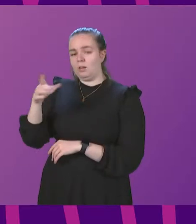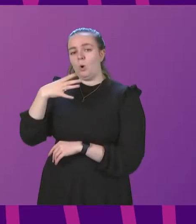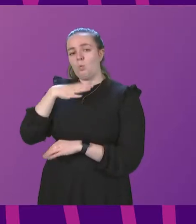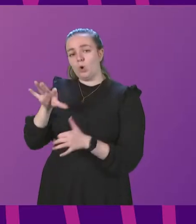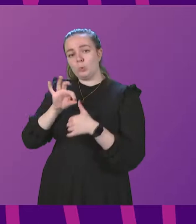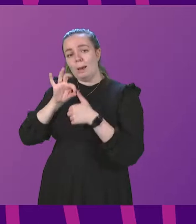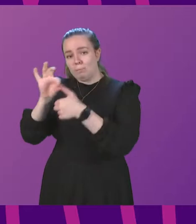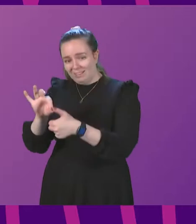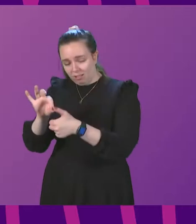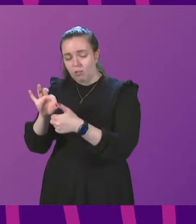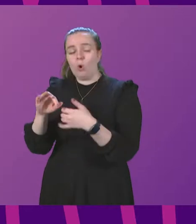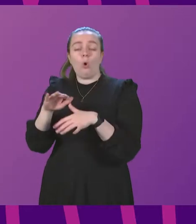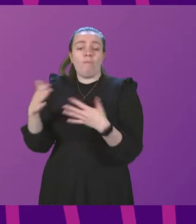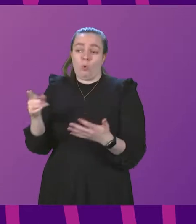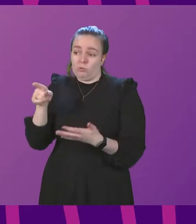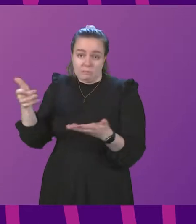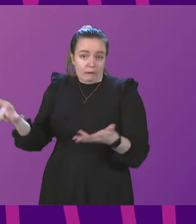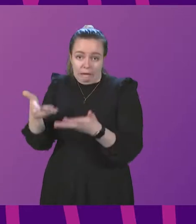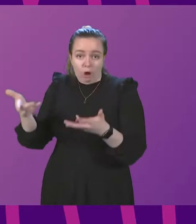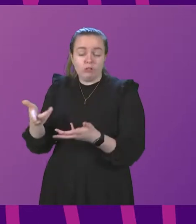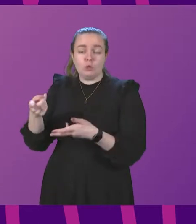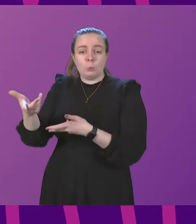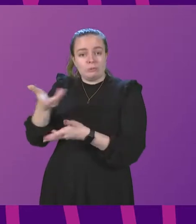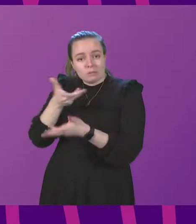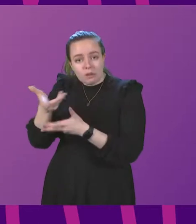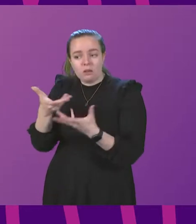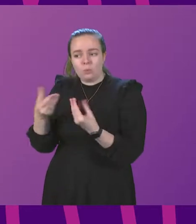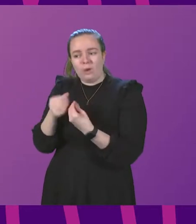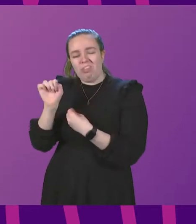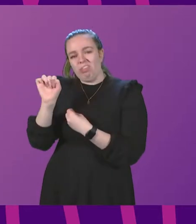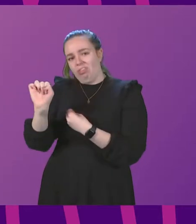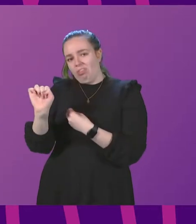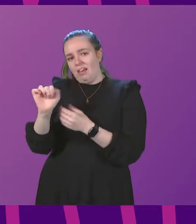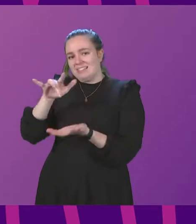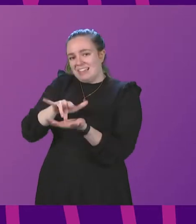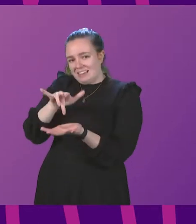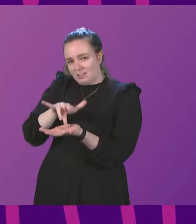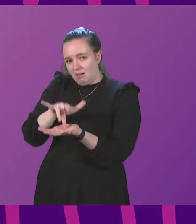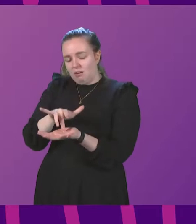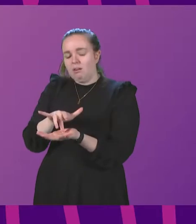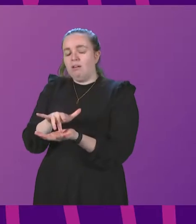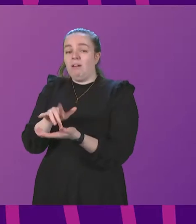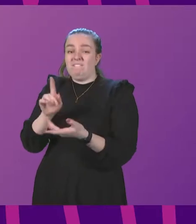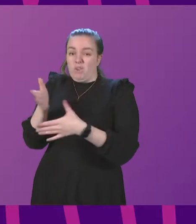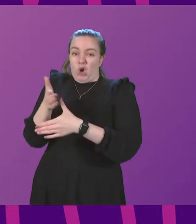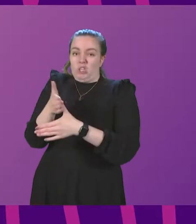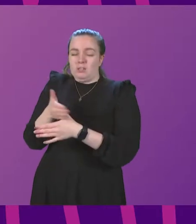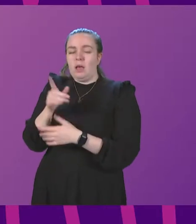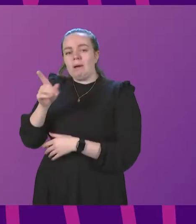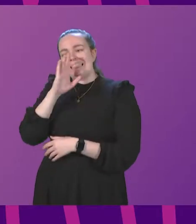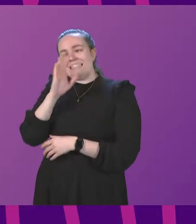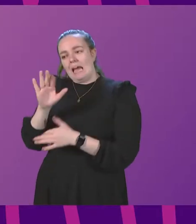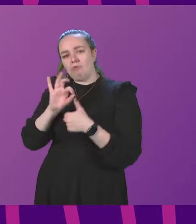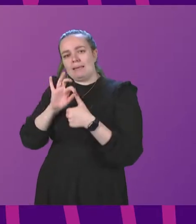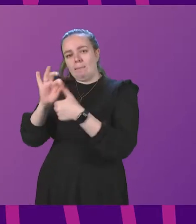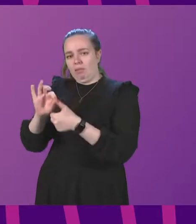an appeal, of course, they are encouraged to discuss that with their centre in the first instance, but it is a direct appeal